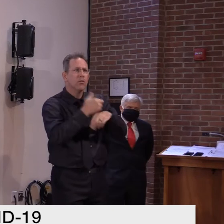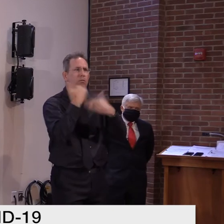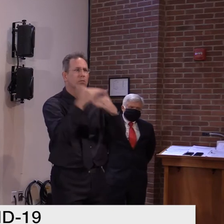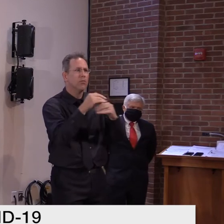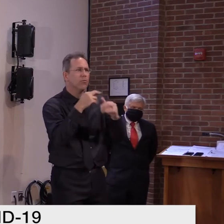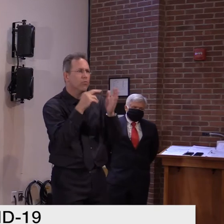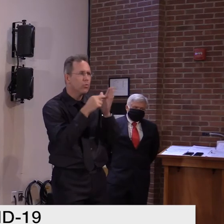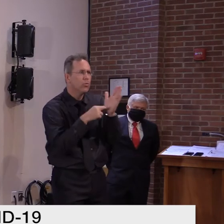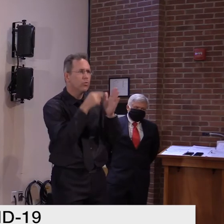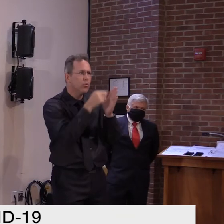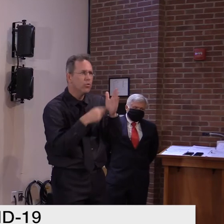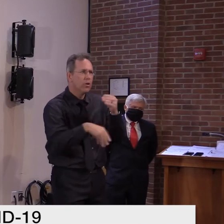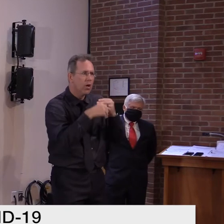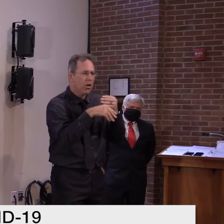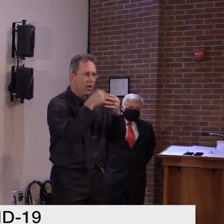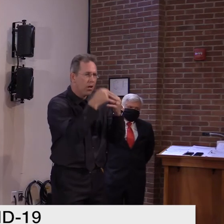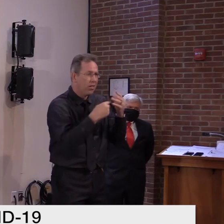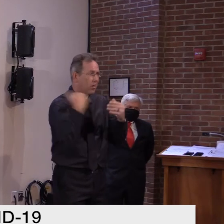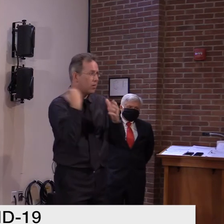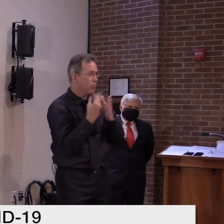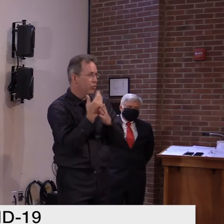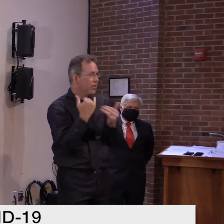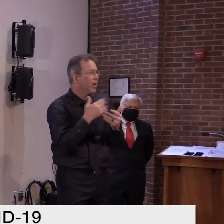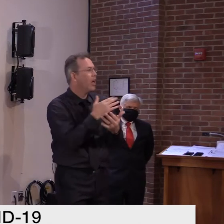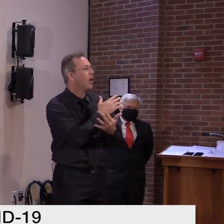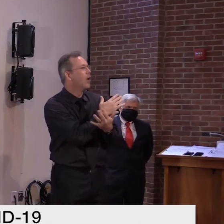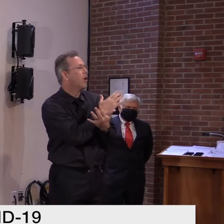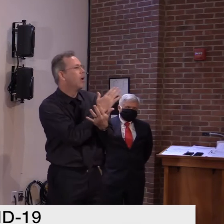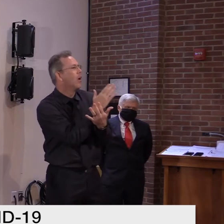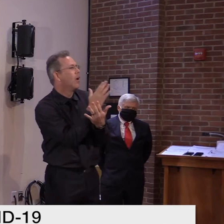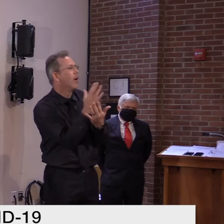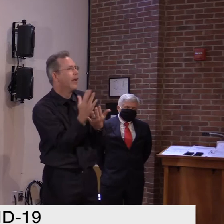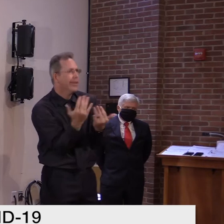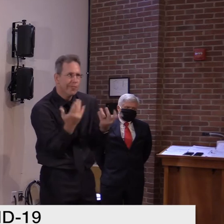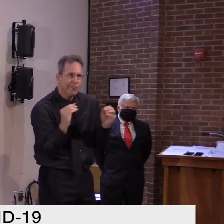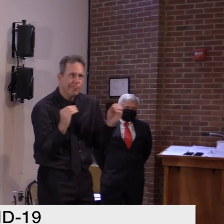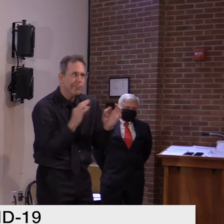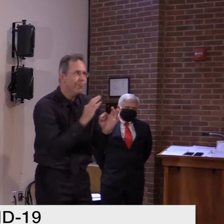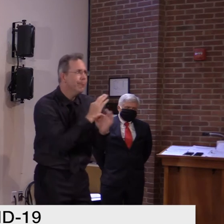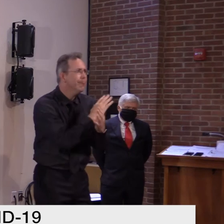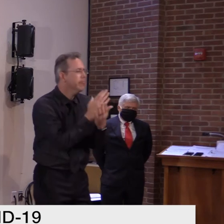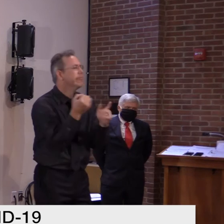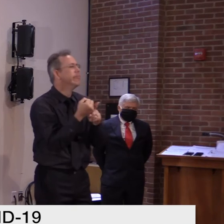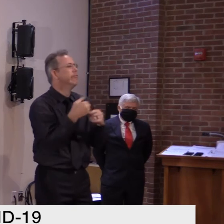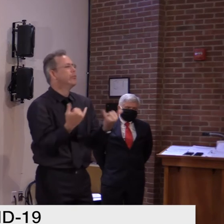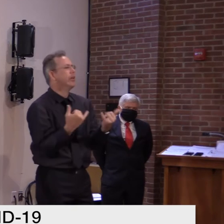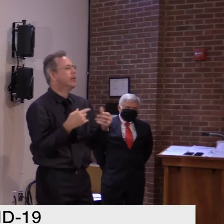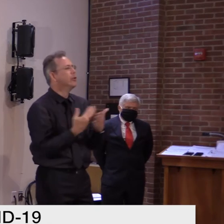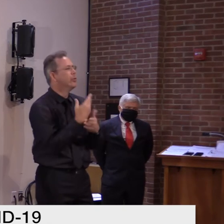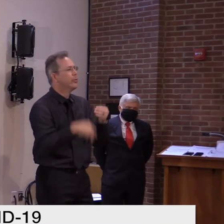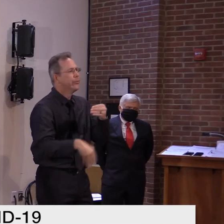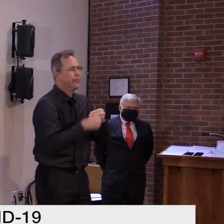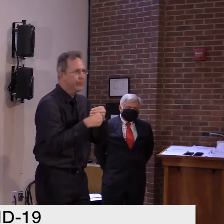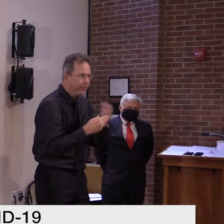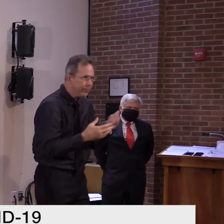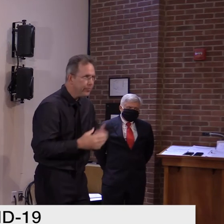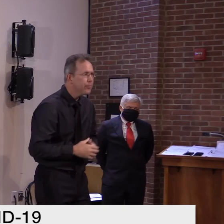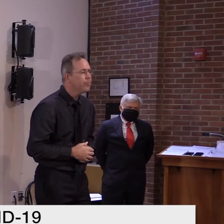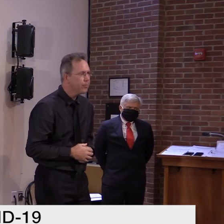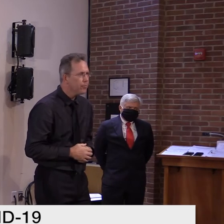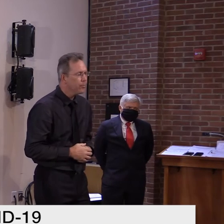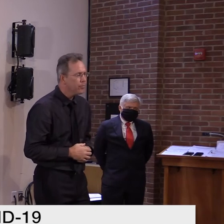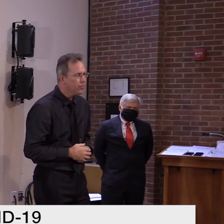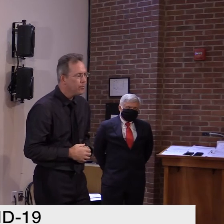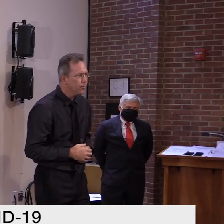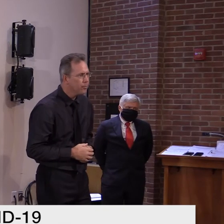this will have accomplished its task so we can then back off because that's not enough days gone by yet when you think that this is